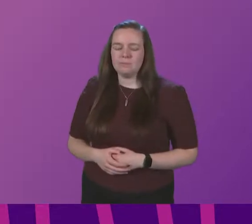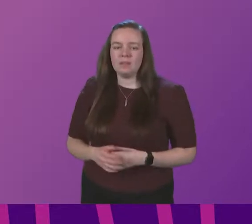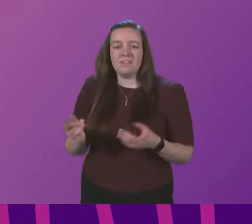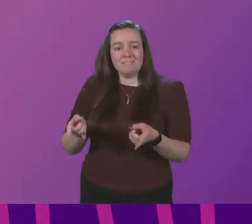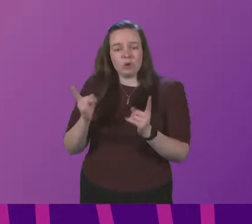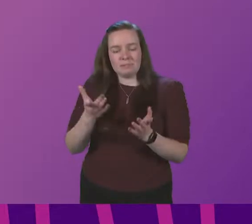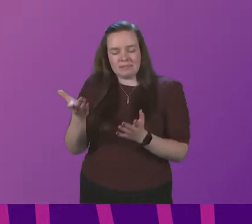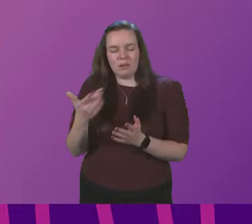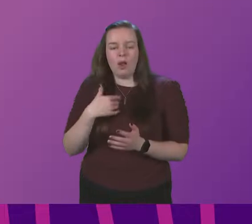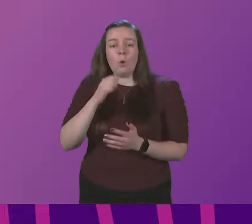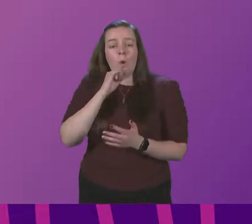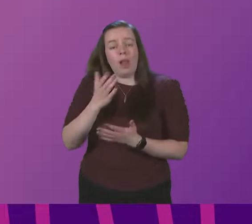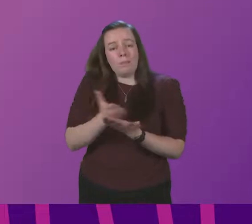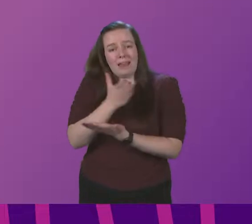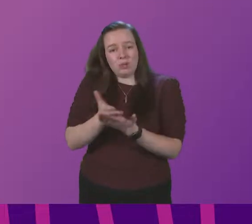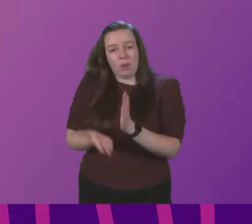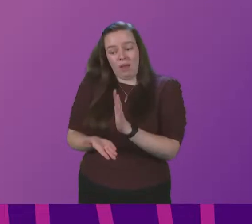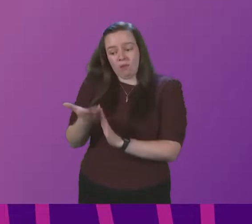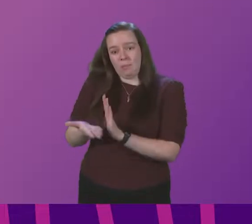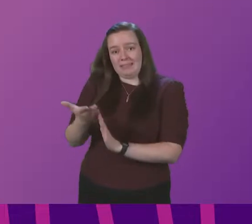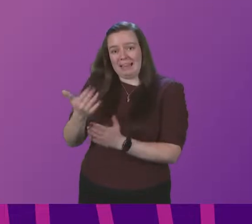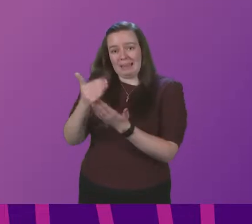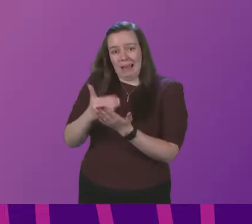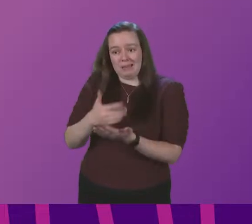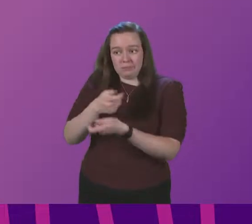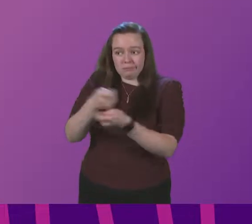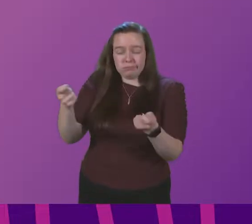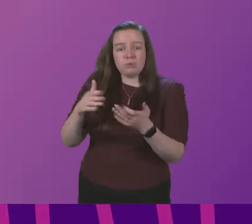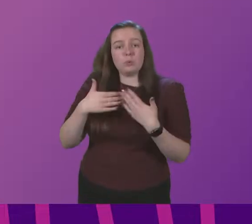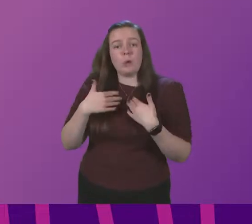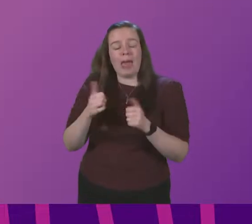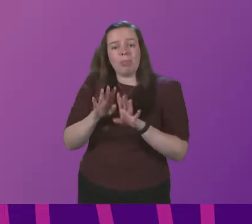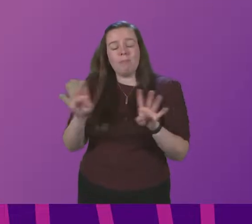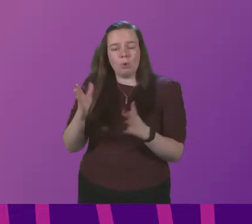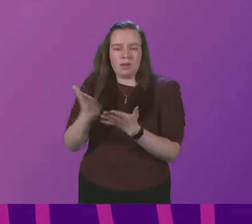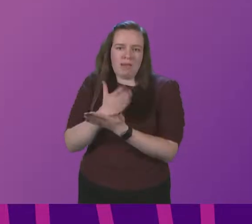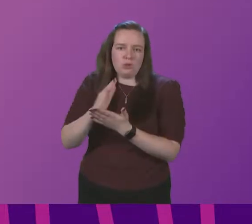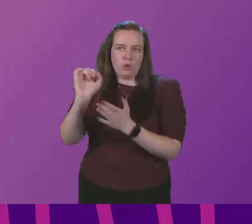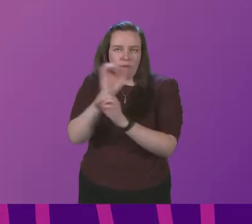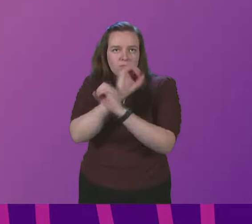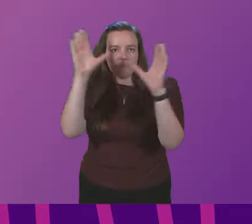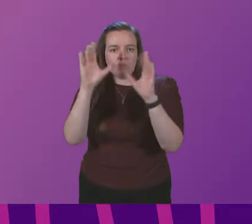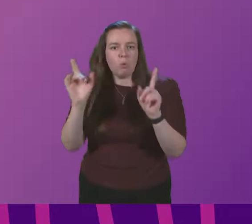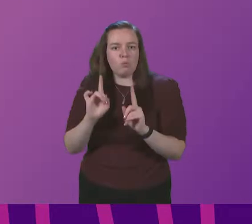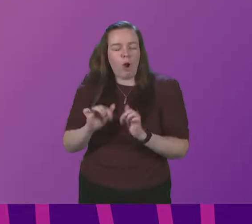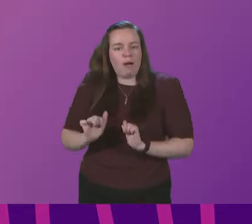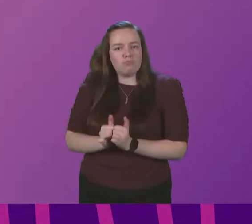ensure that refresh guidance is issued to health boards to ensure that they understand what the appropriate measures